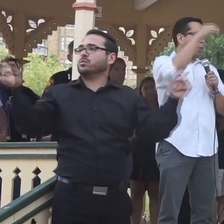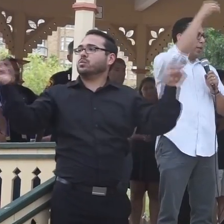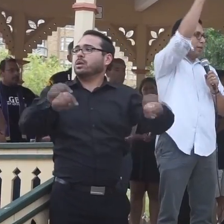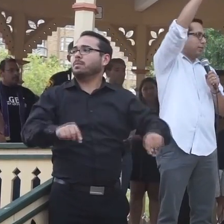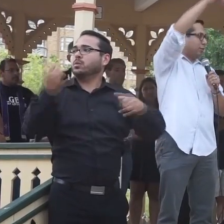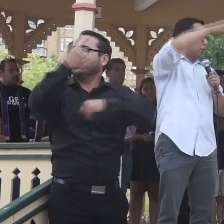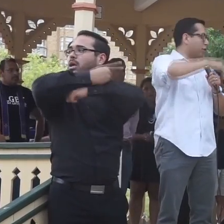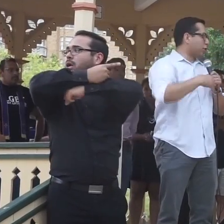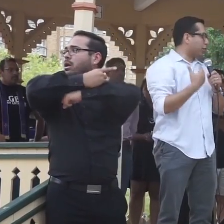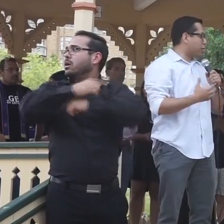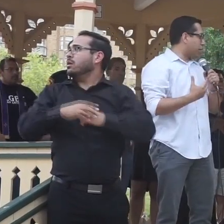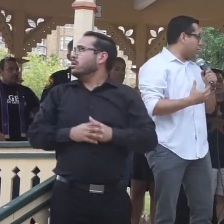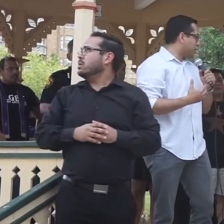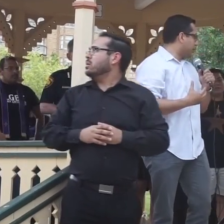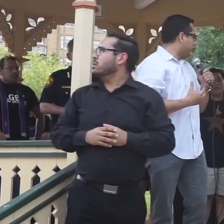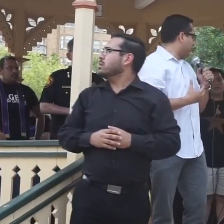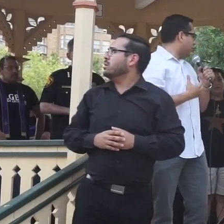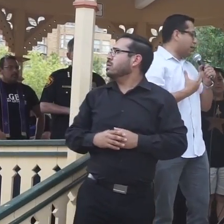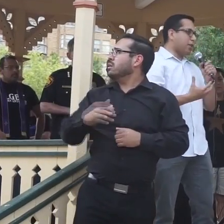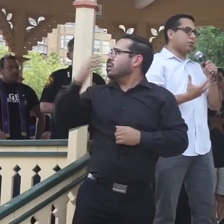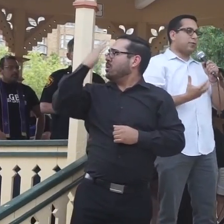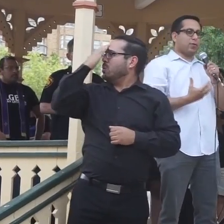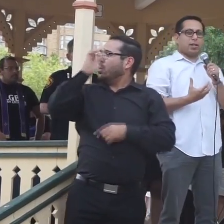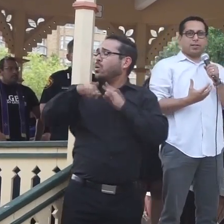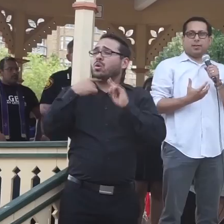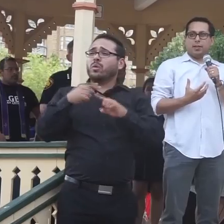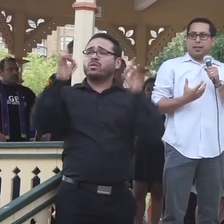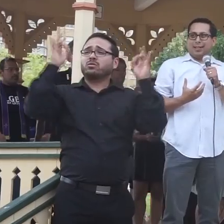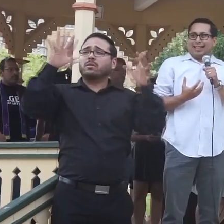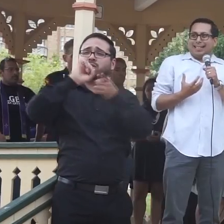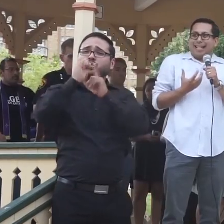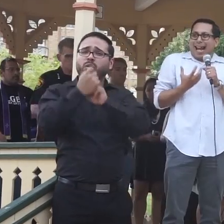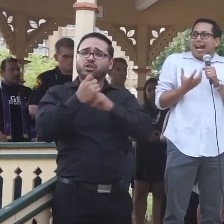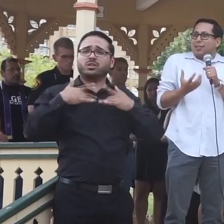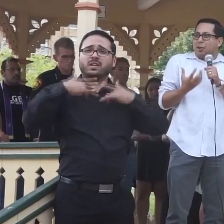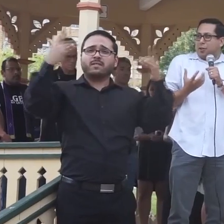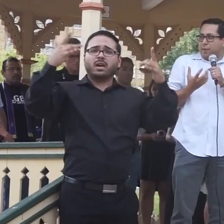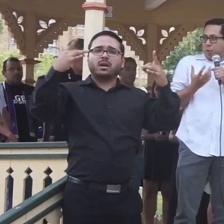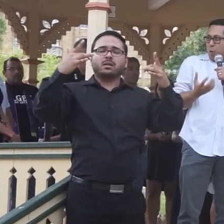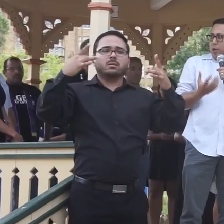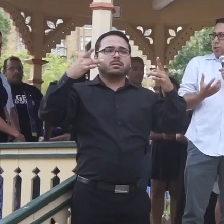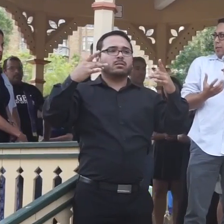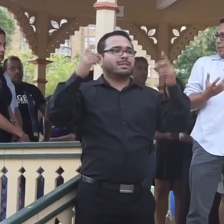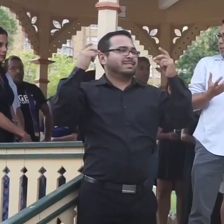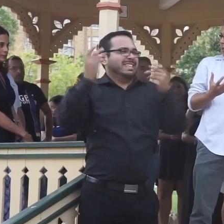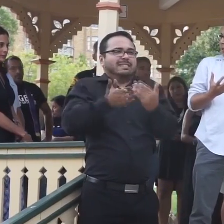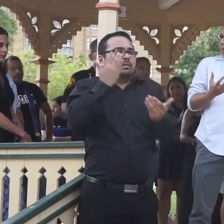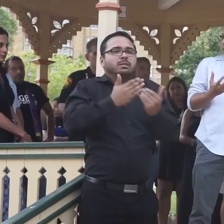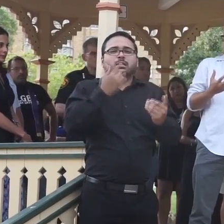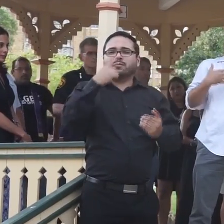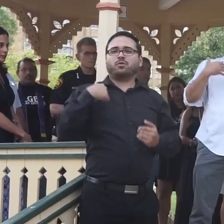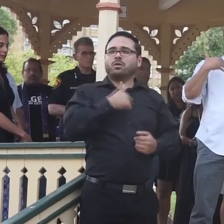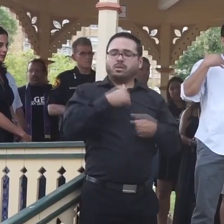You know, when, when there's a great tragedy, it's very natural for us to ask ourselves questions